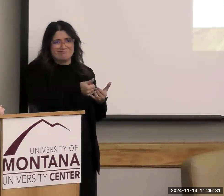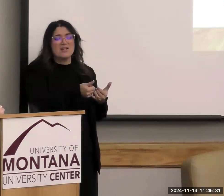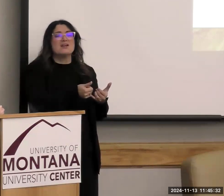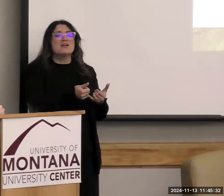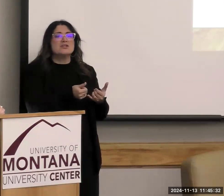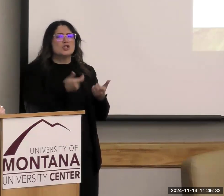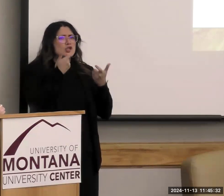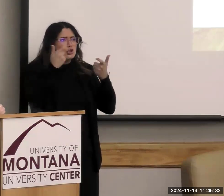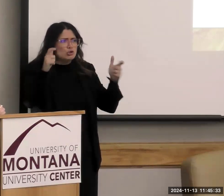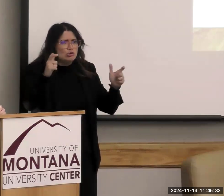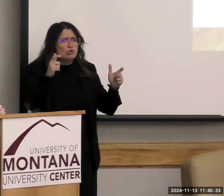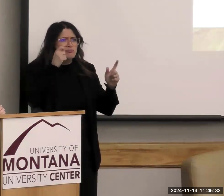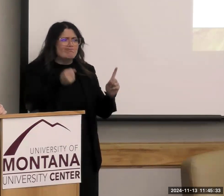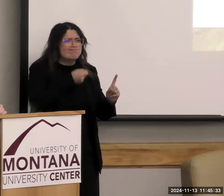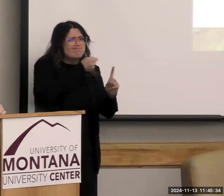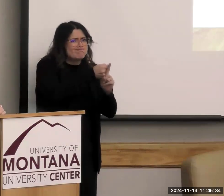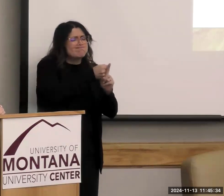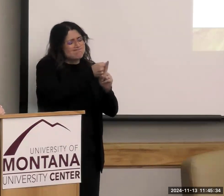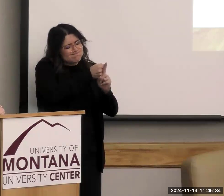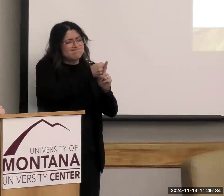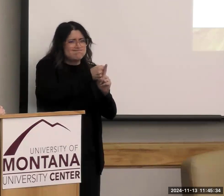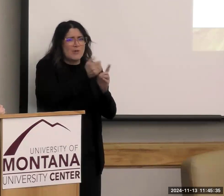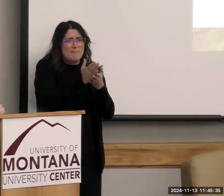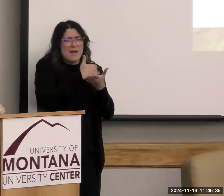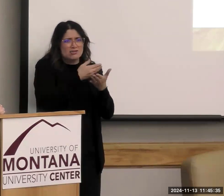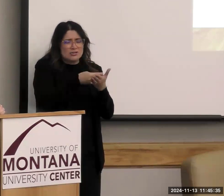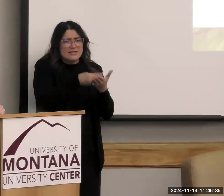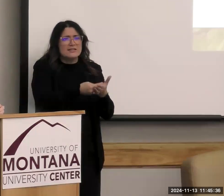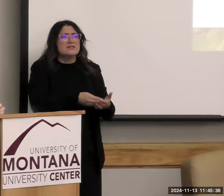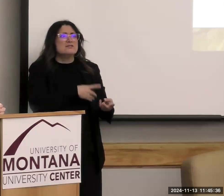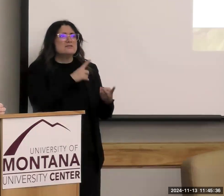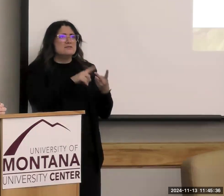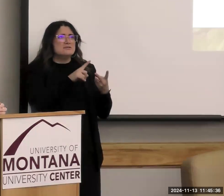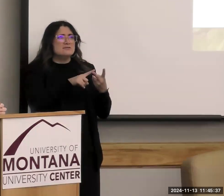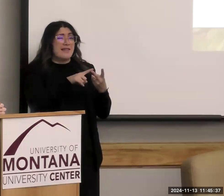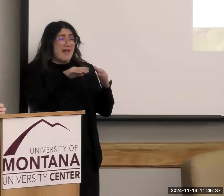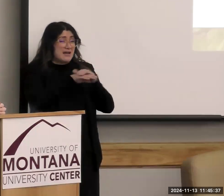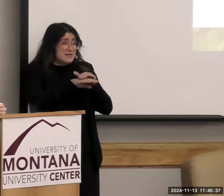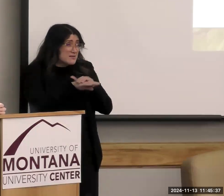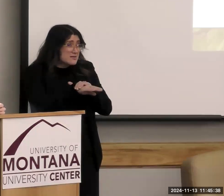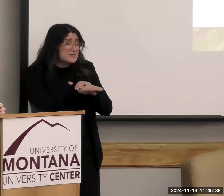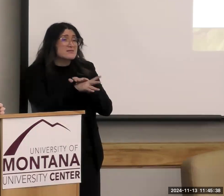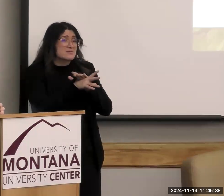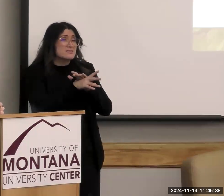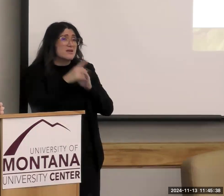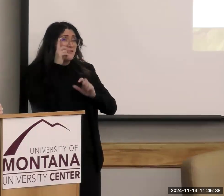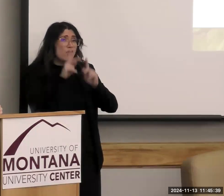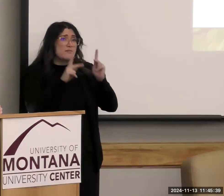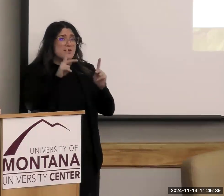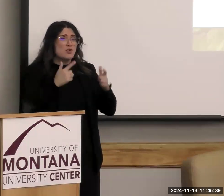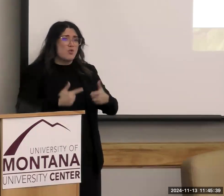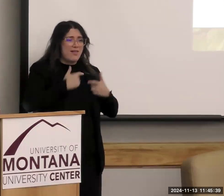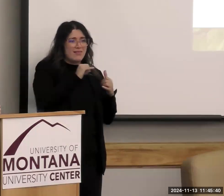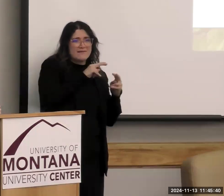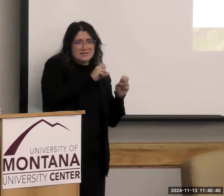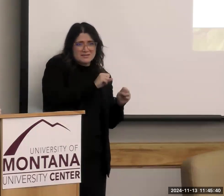budget, obviously, and on some of the access for people that live in our supported living program or that